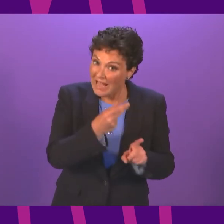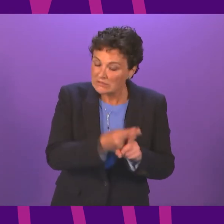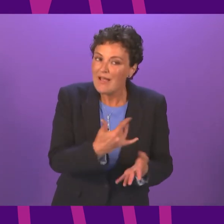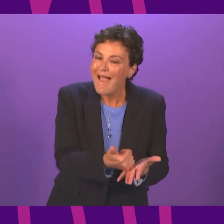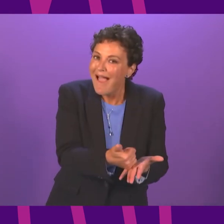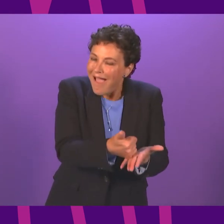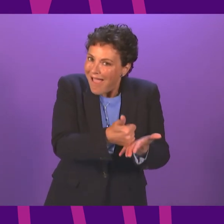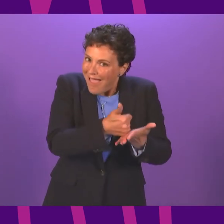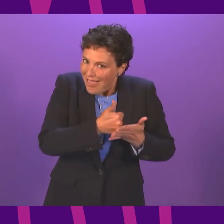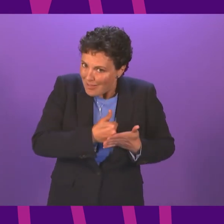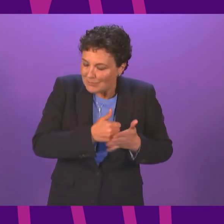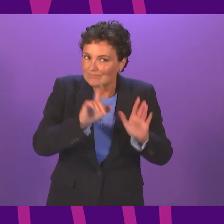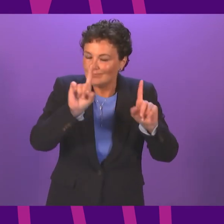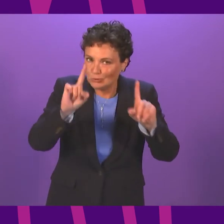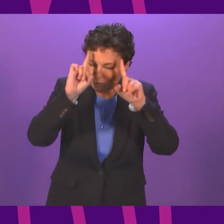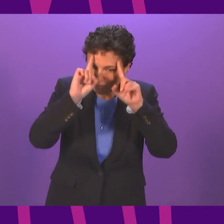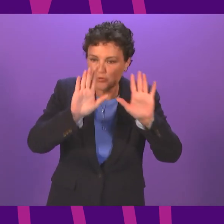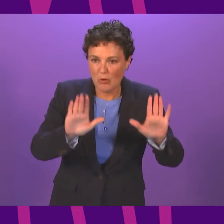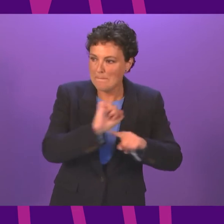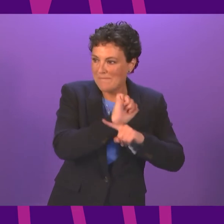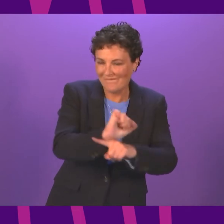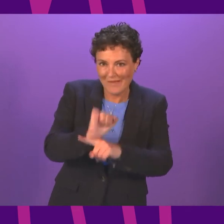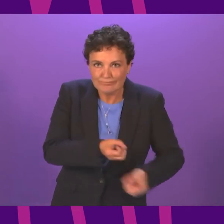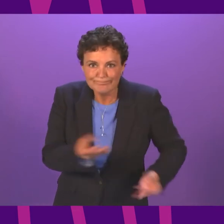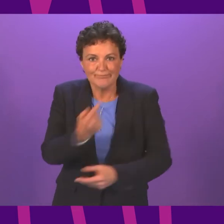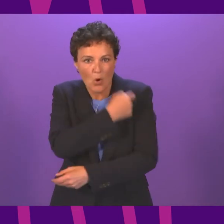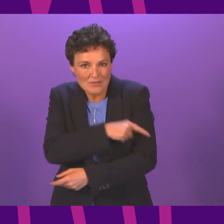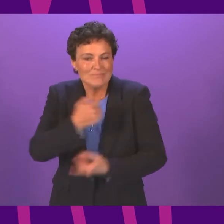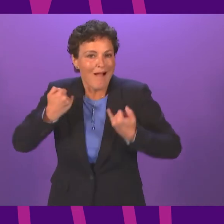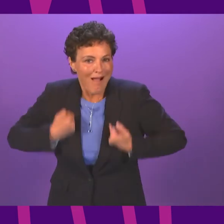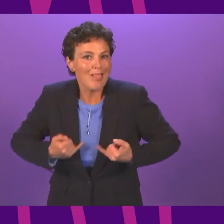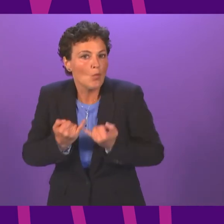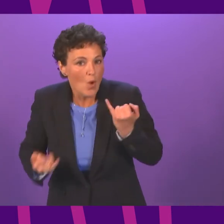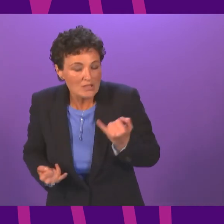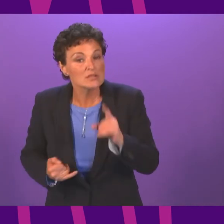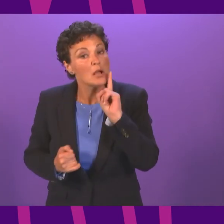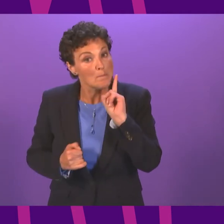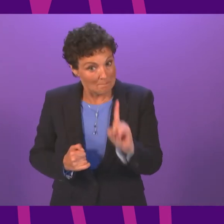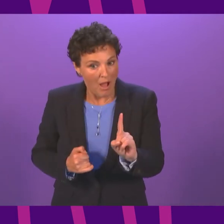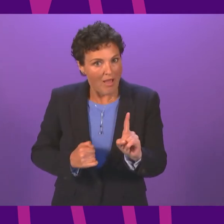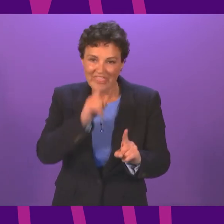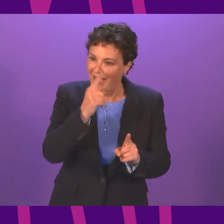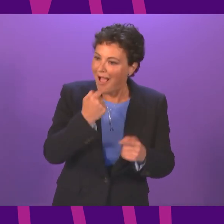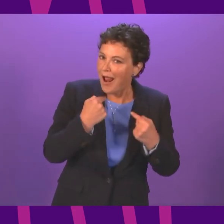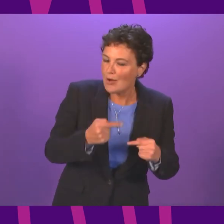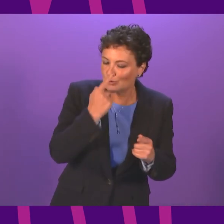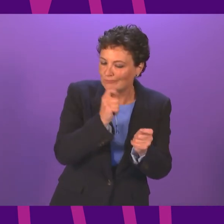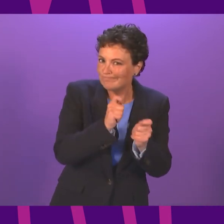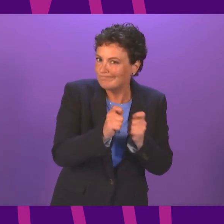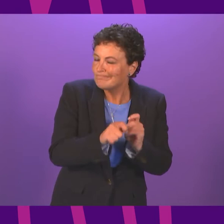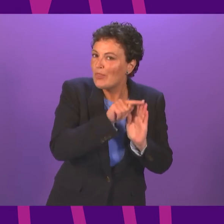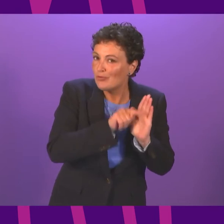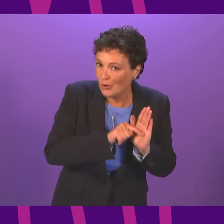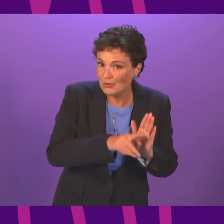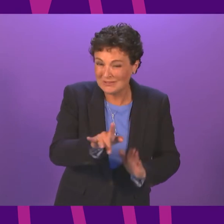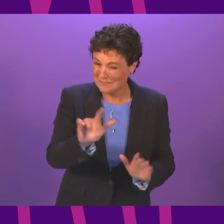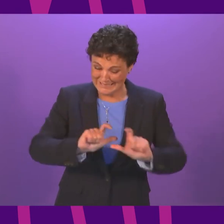us to change how we respond to the virus. Today's total of new positive tests is the largest we've seen since the peak in January. These